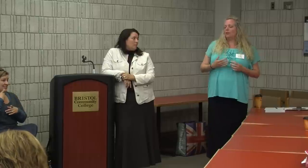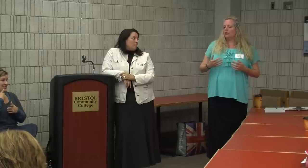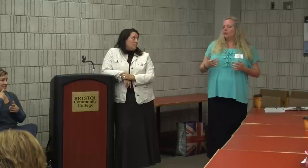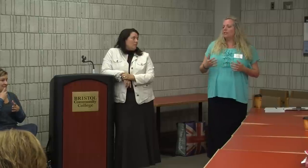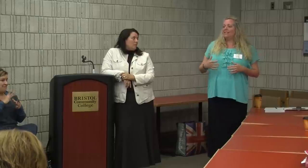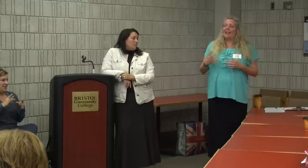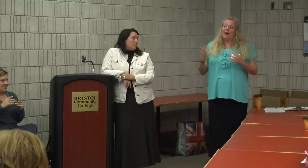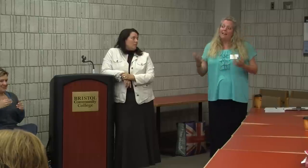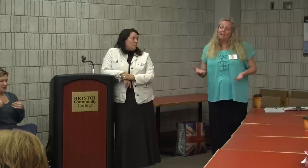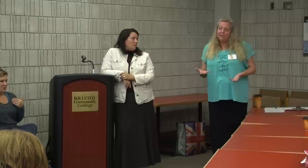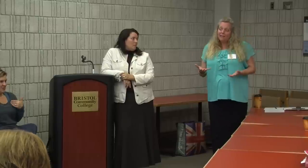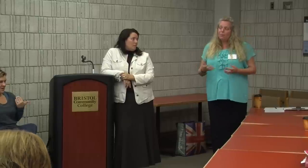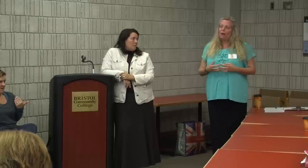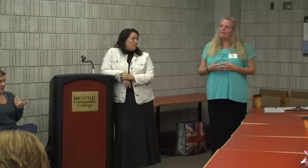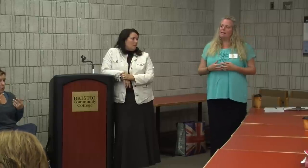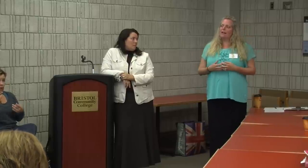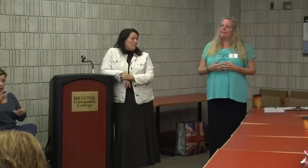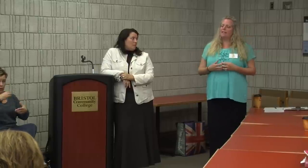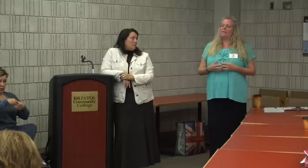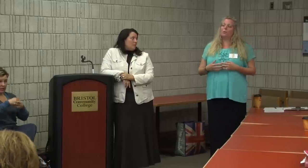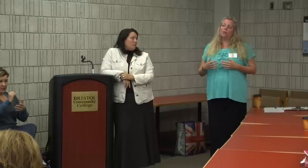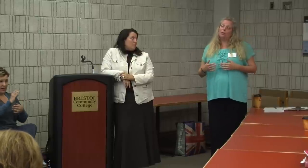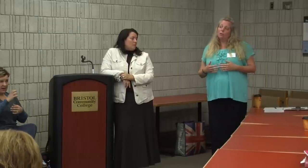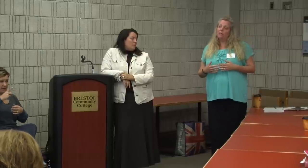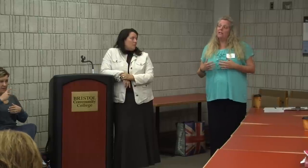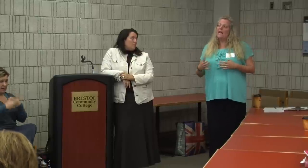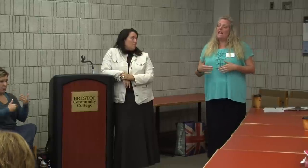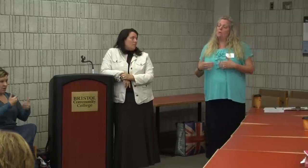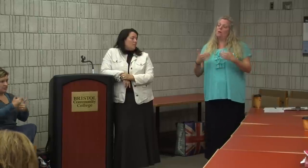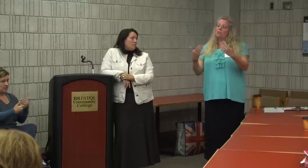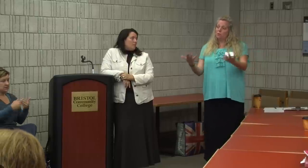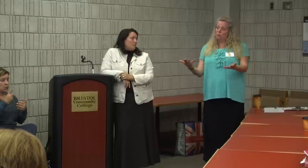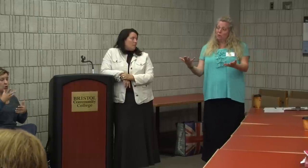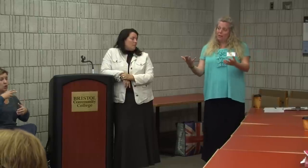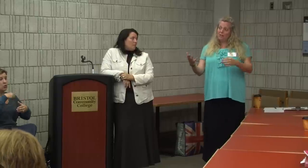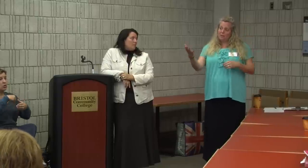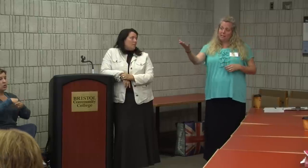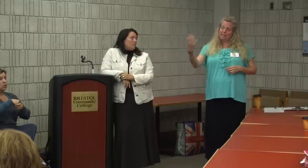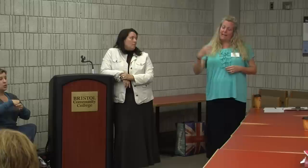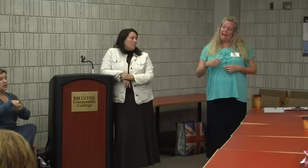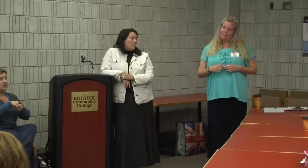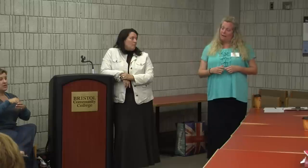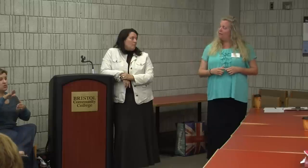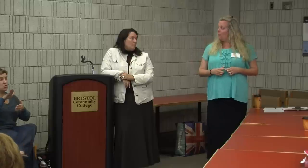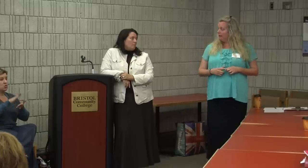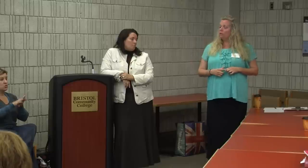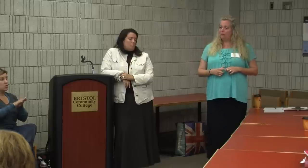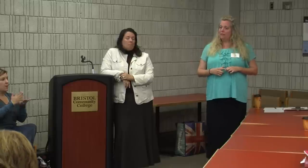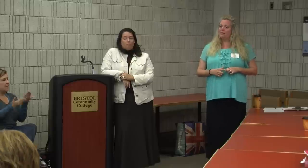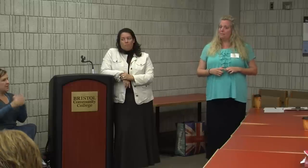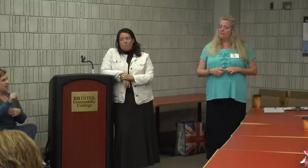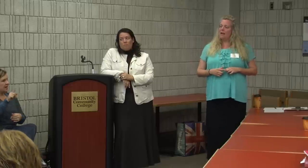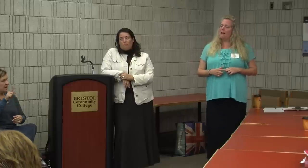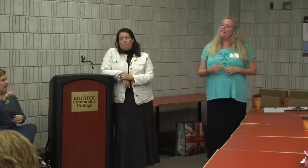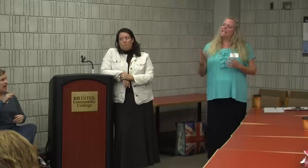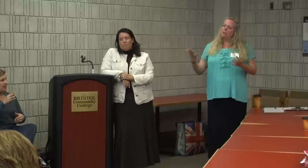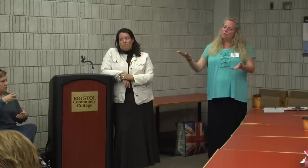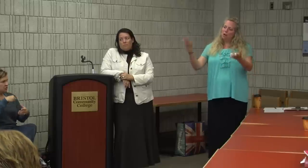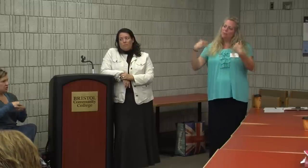were included in that IEP process, if you were included in what school you went to, sounds like Adam might have been included in some of that. Can you talk